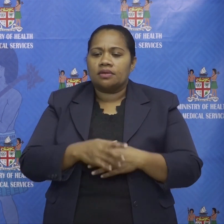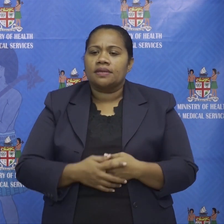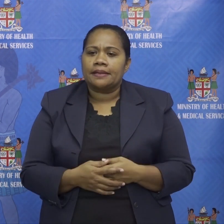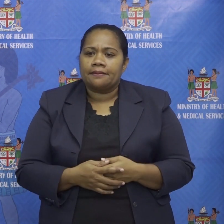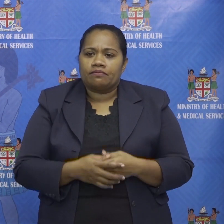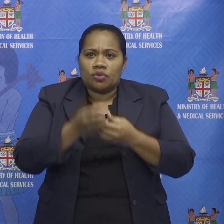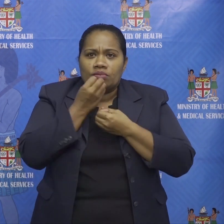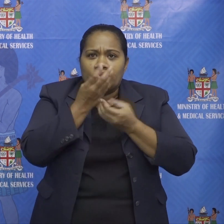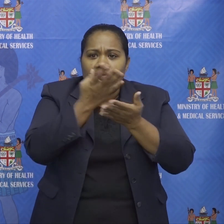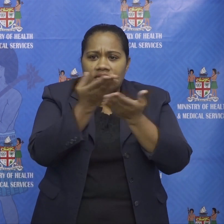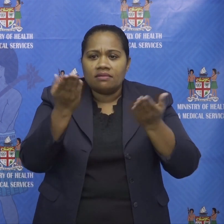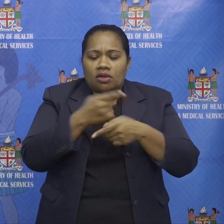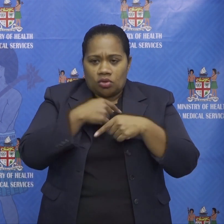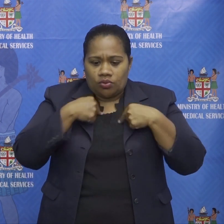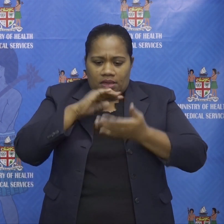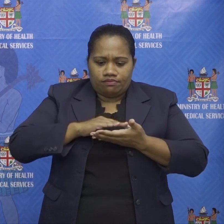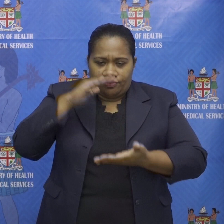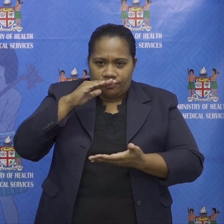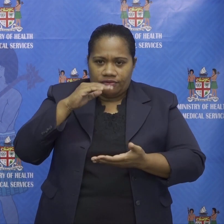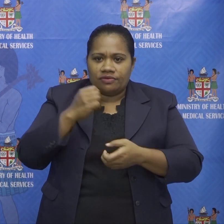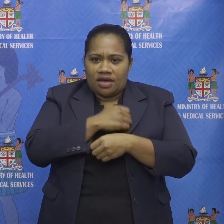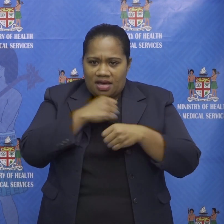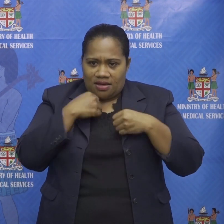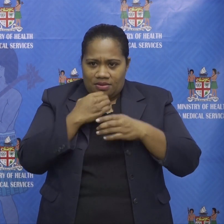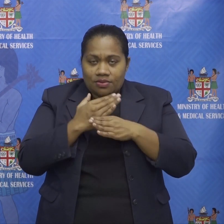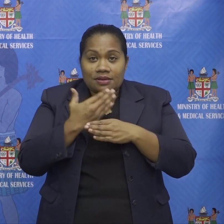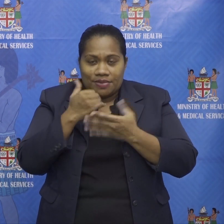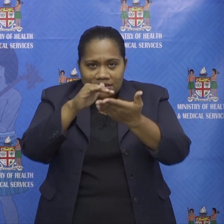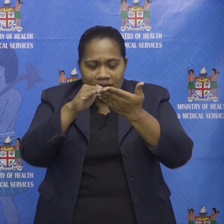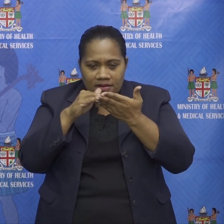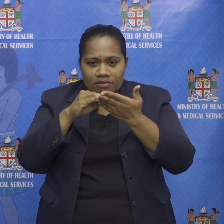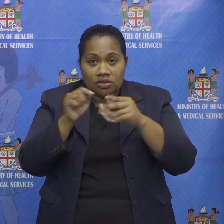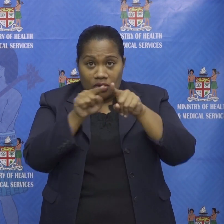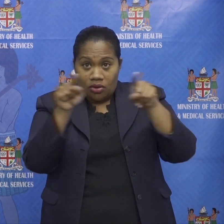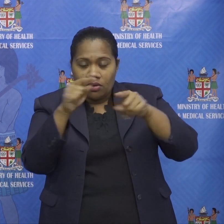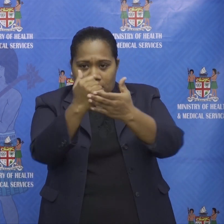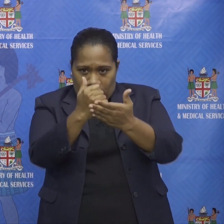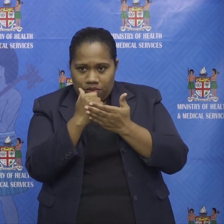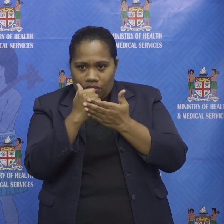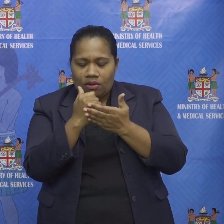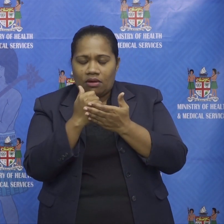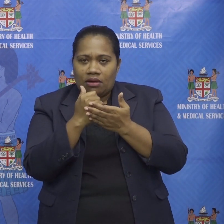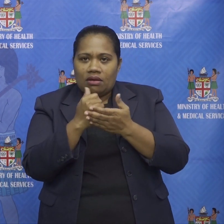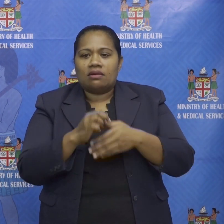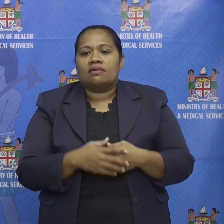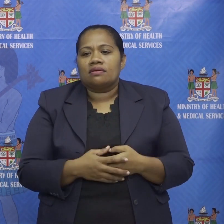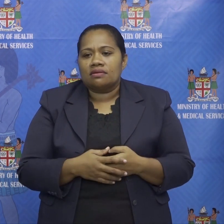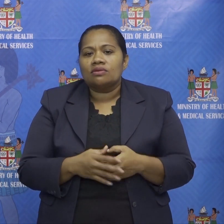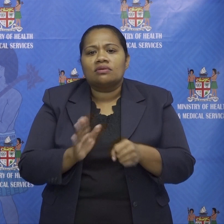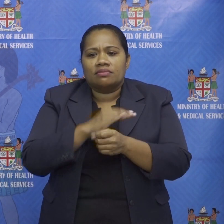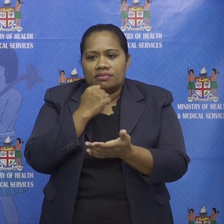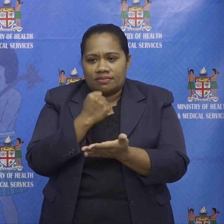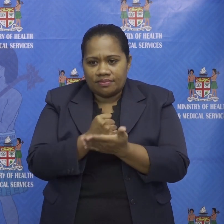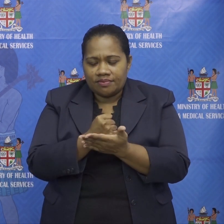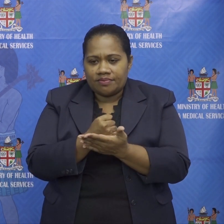increasing our testing capacity please help so we are getting a lot of support from them to make sure we have this um incoming